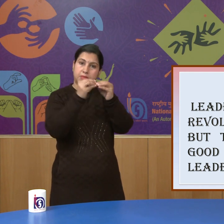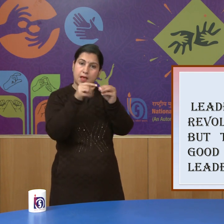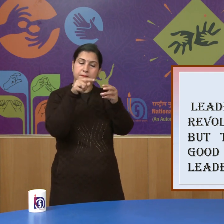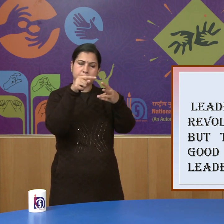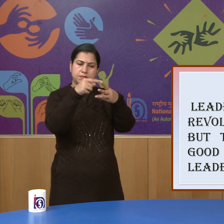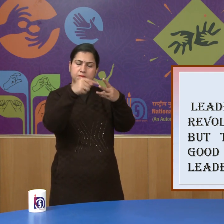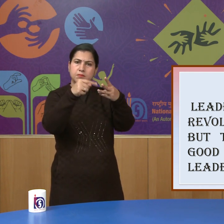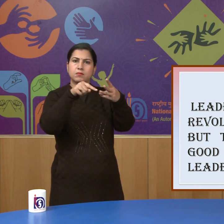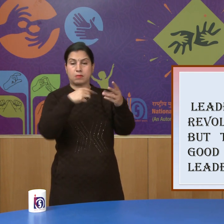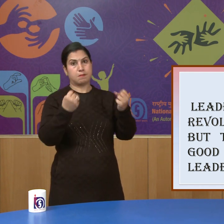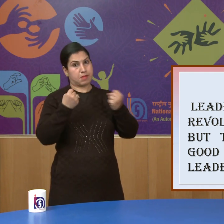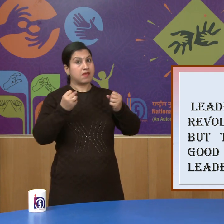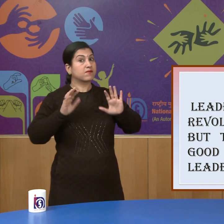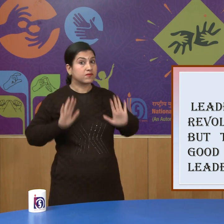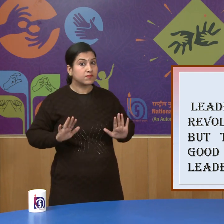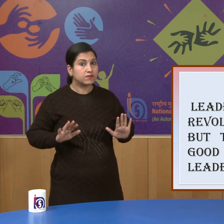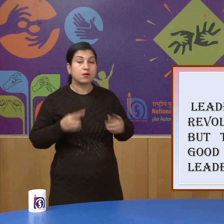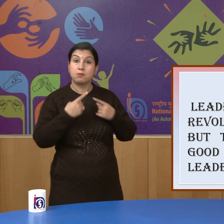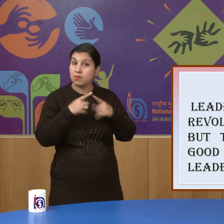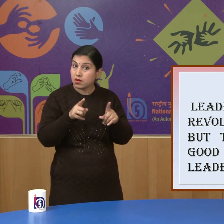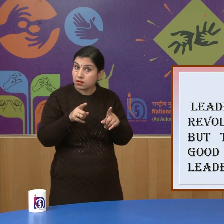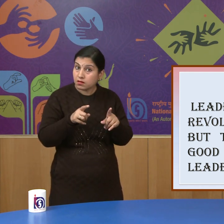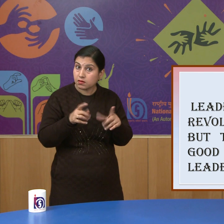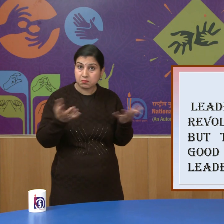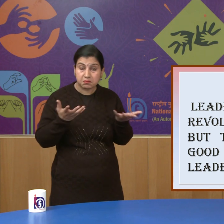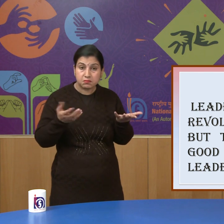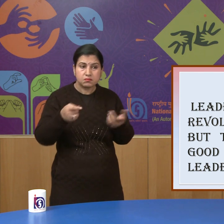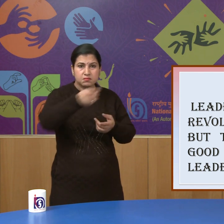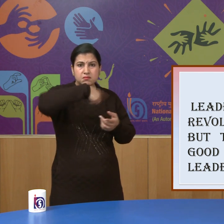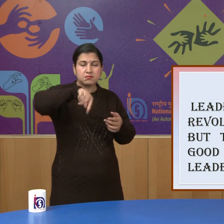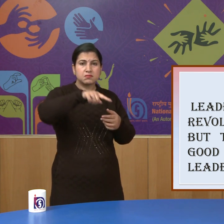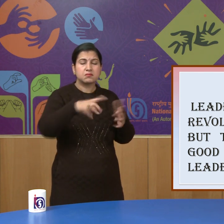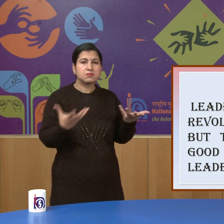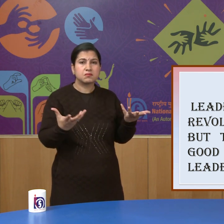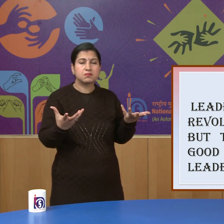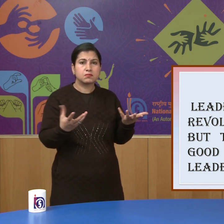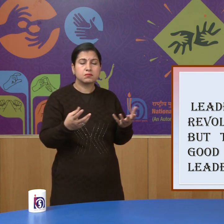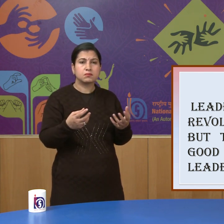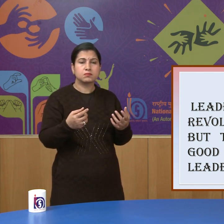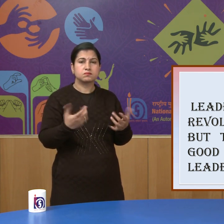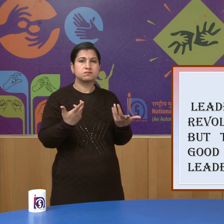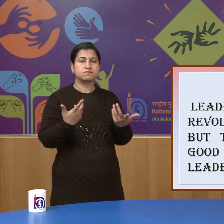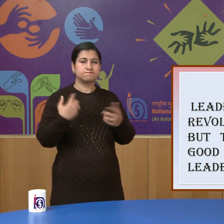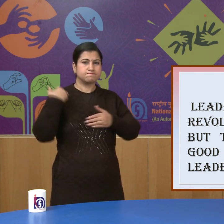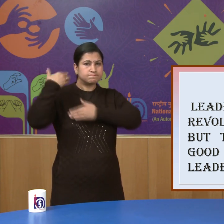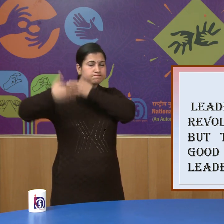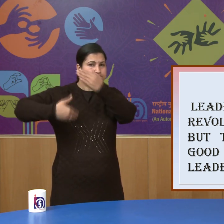were all were brave but they were not good military leaders